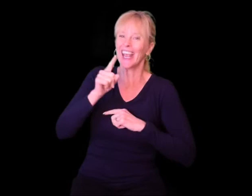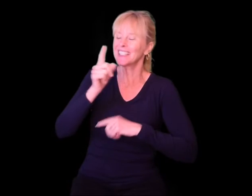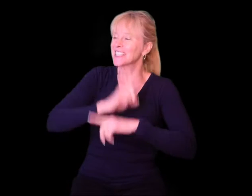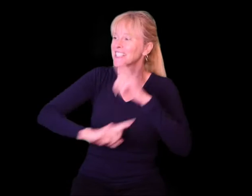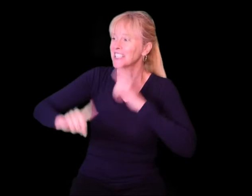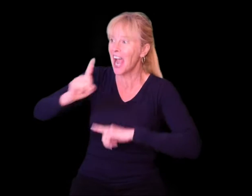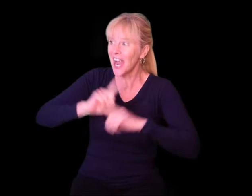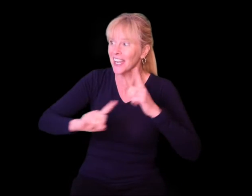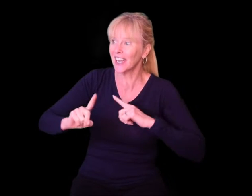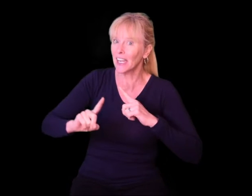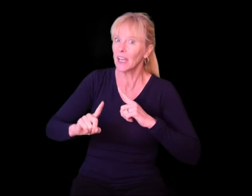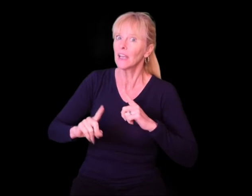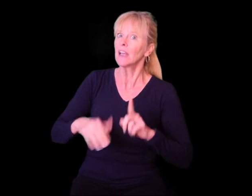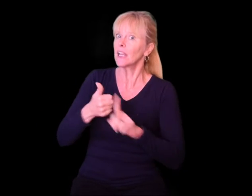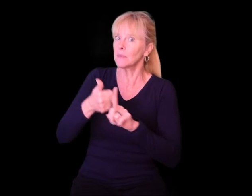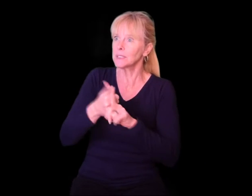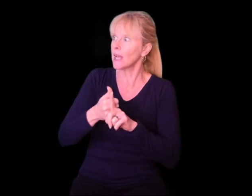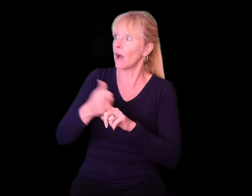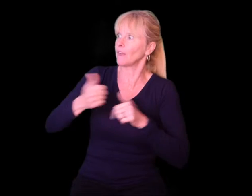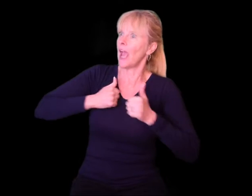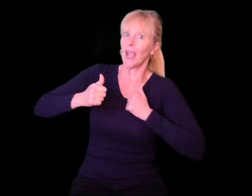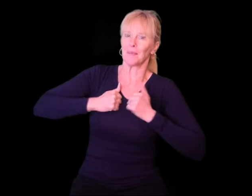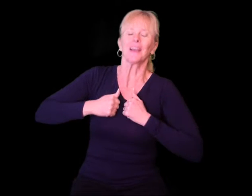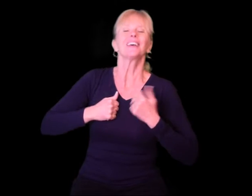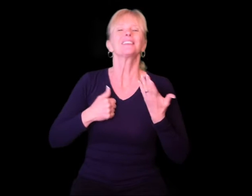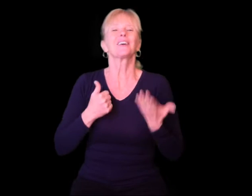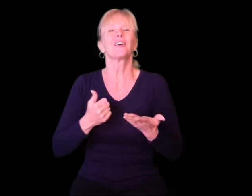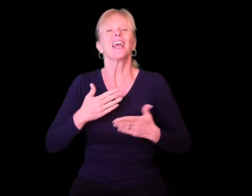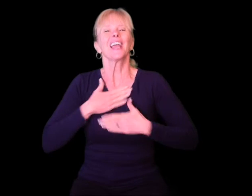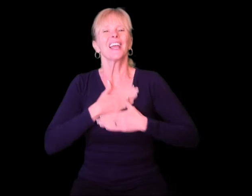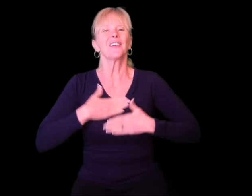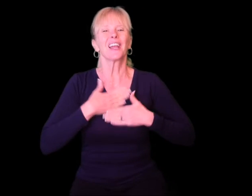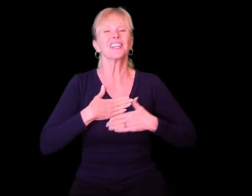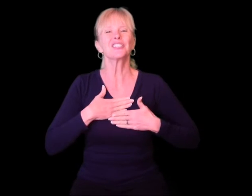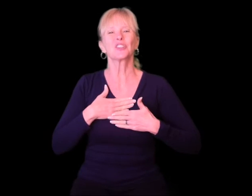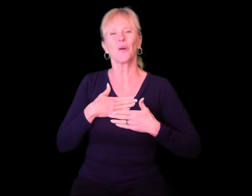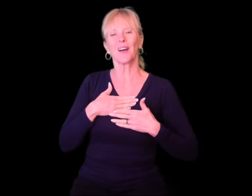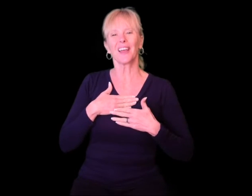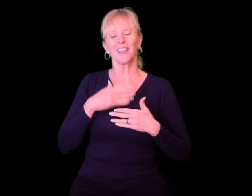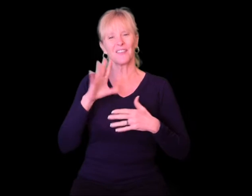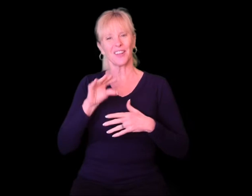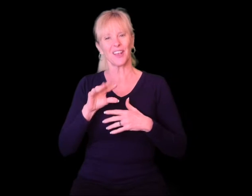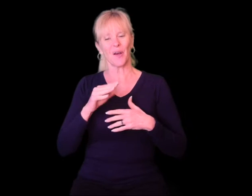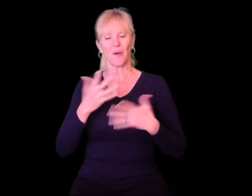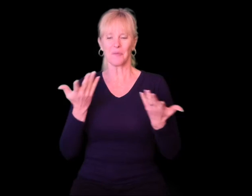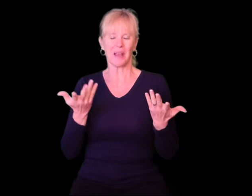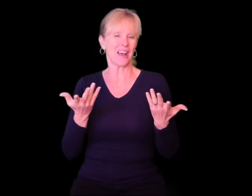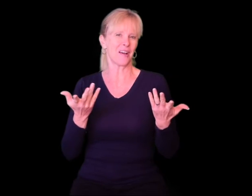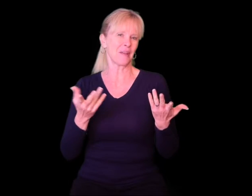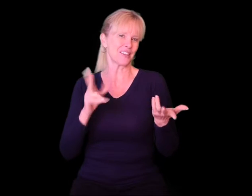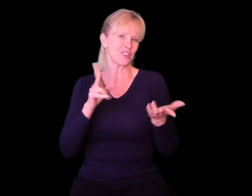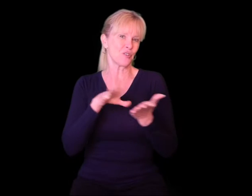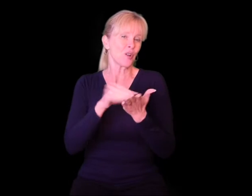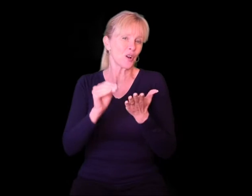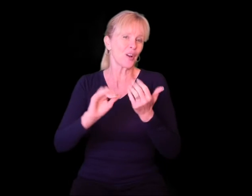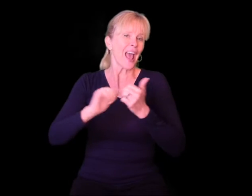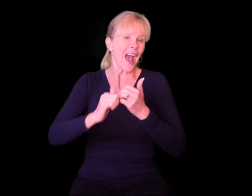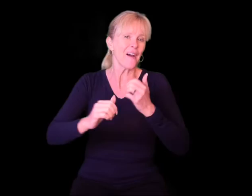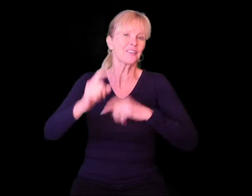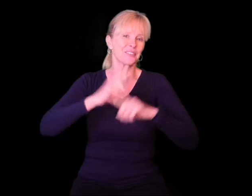he's signing himself, APE. So, anyway, enjoy the video as you learn how to